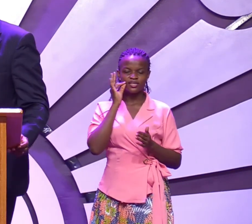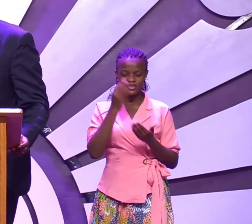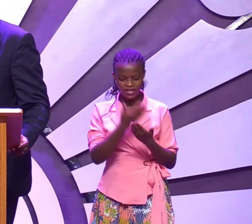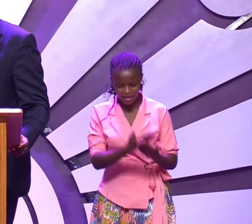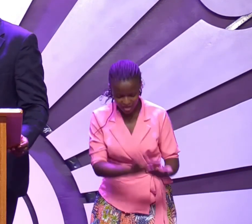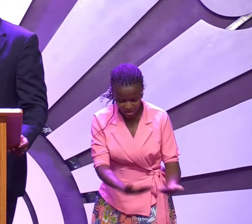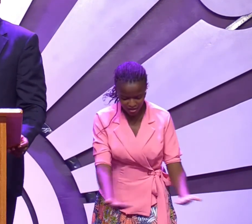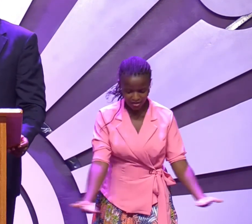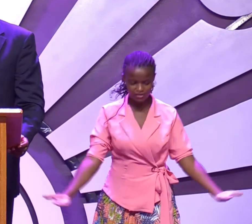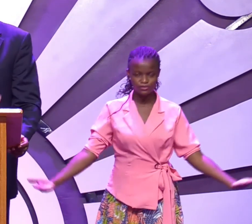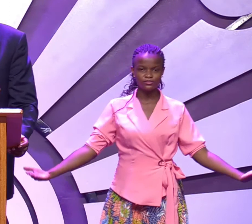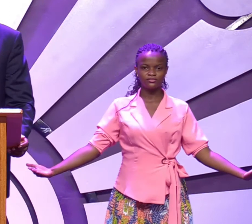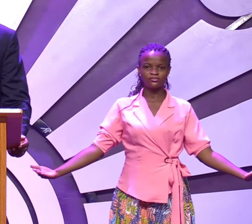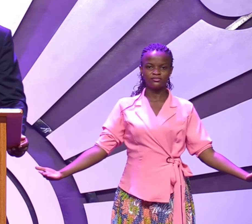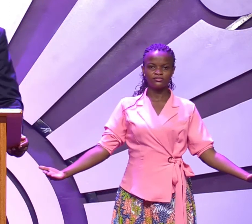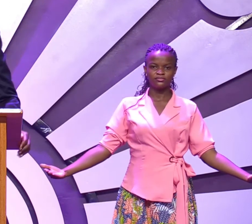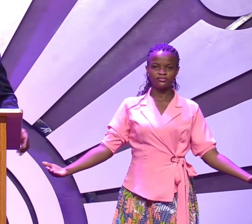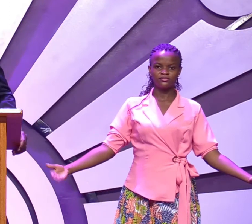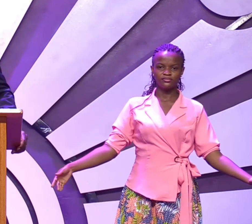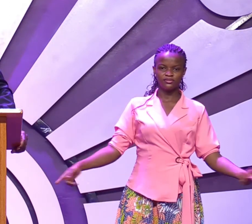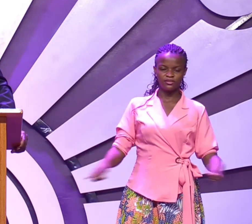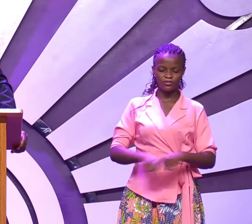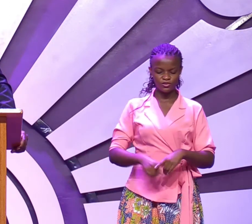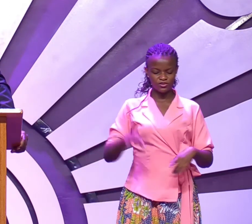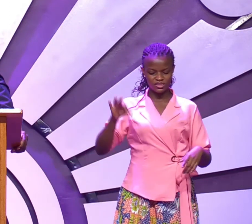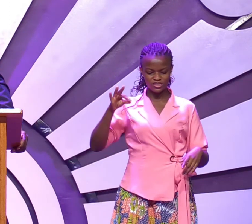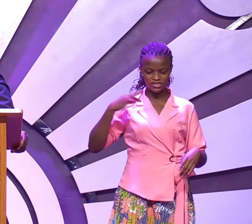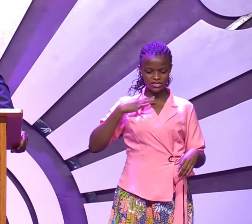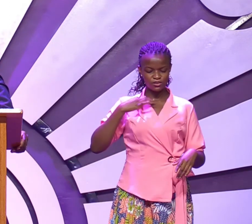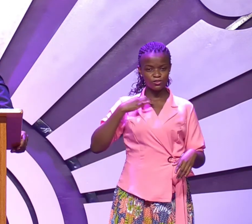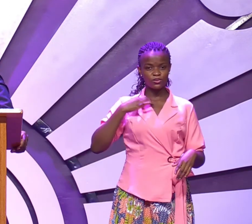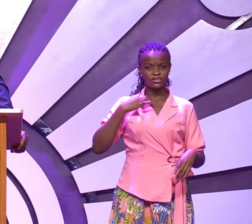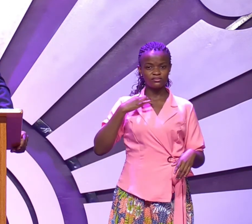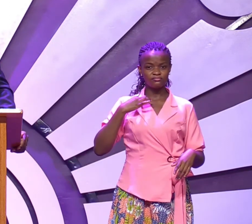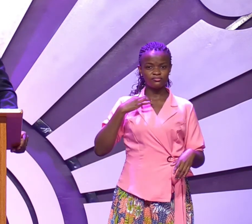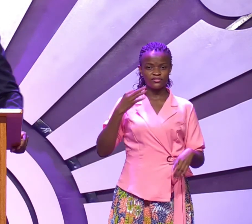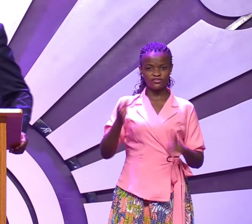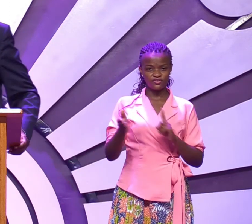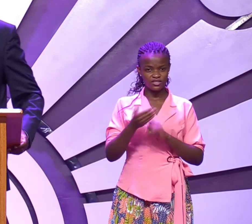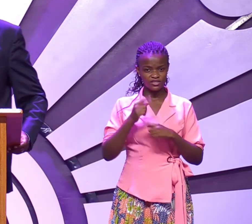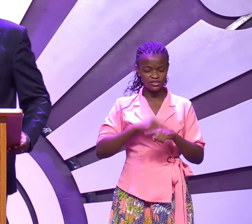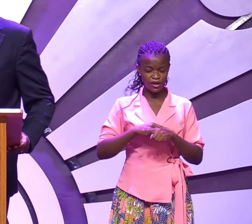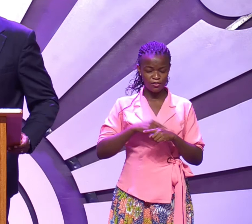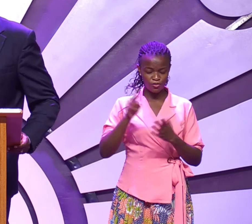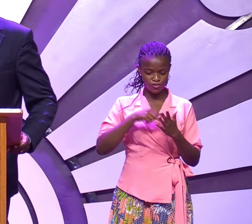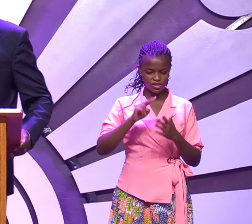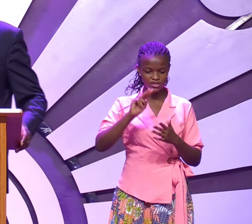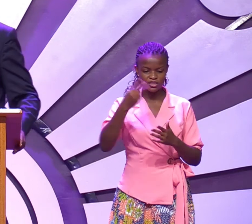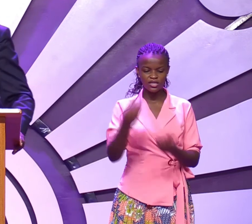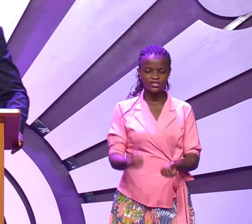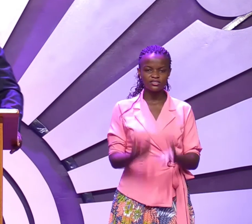ground he put on sackcloth if you get time read in second sam chapter 12